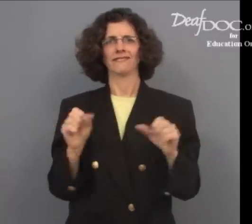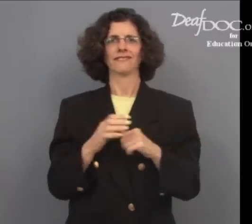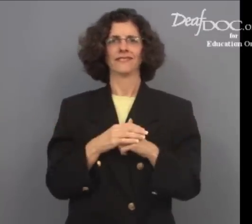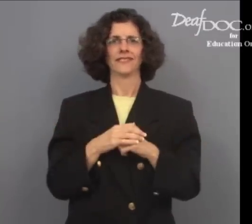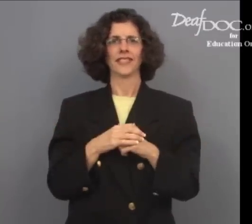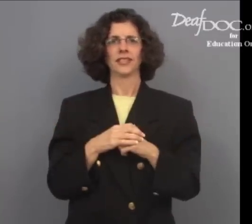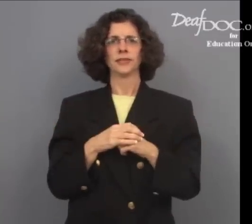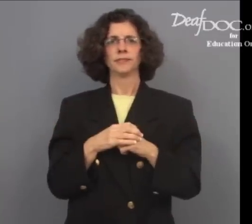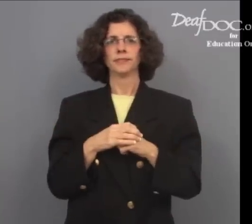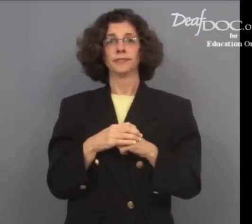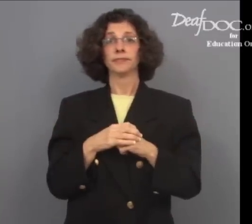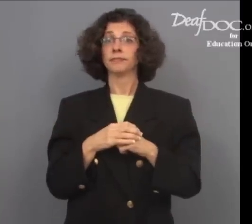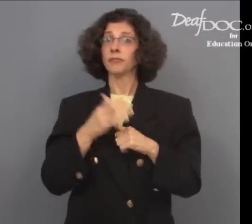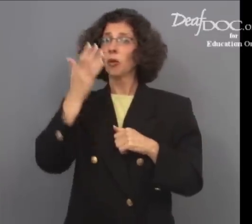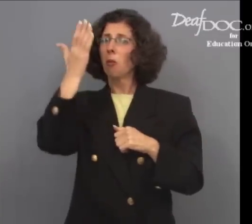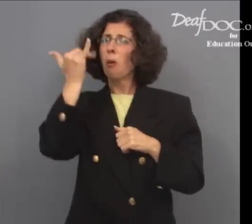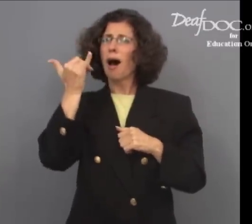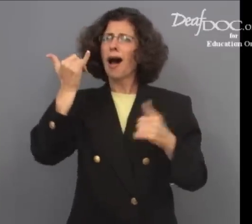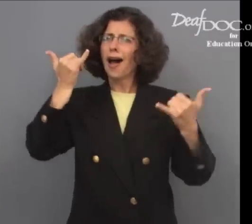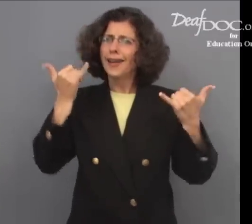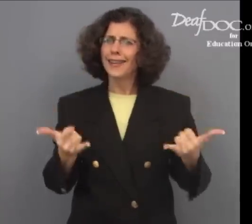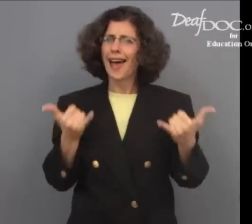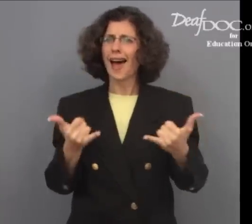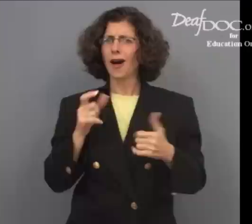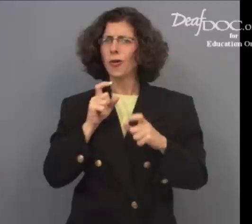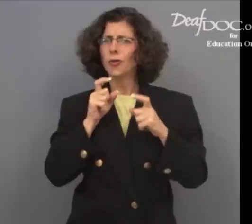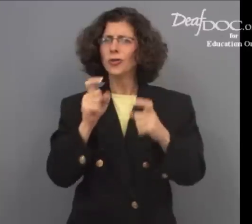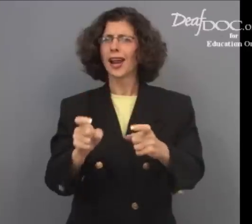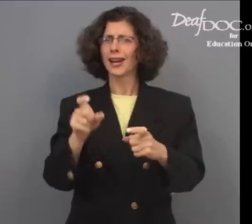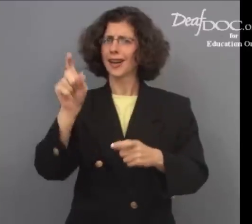everyone. Why donate now?